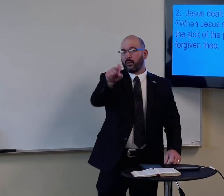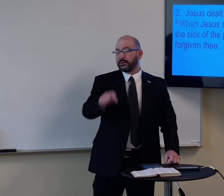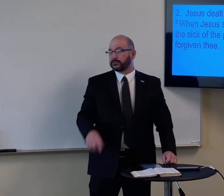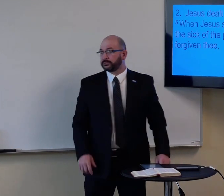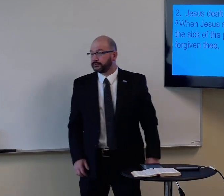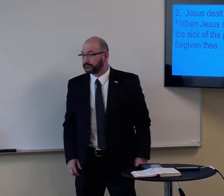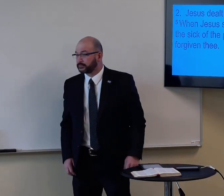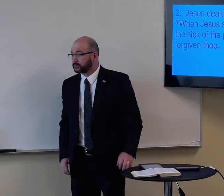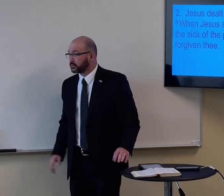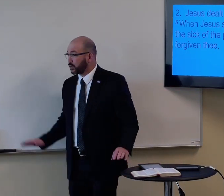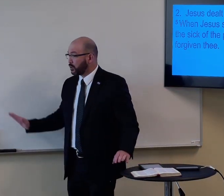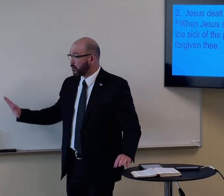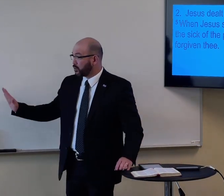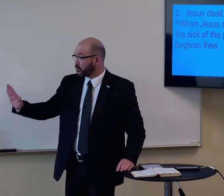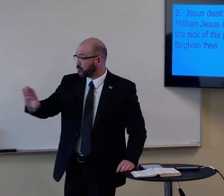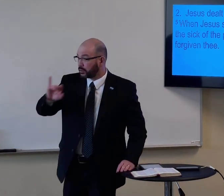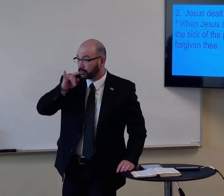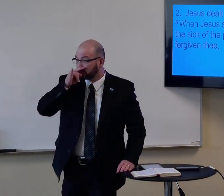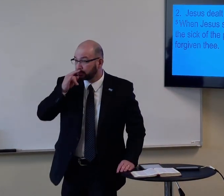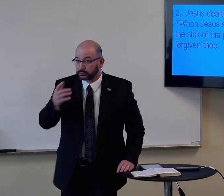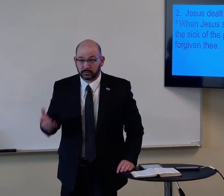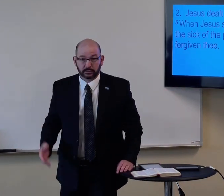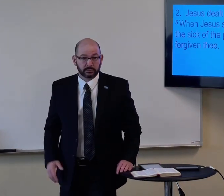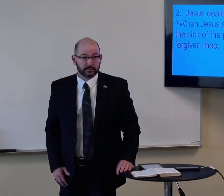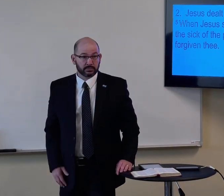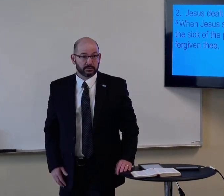Question. Your kids.